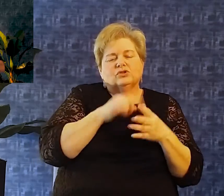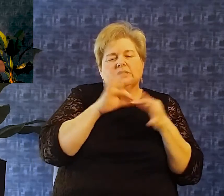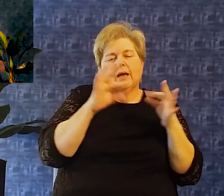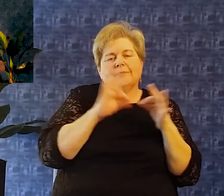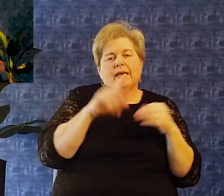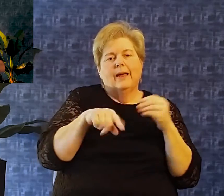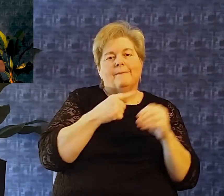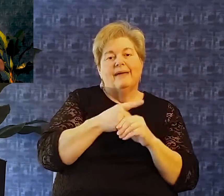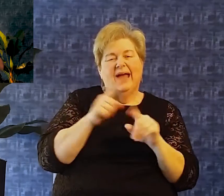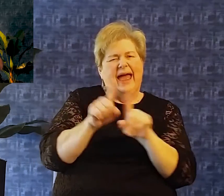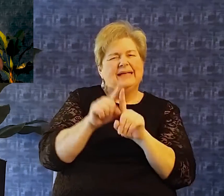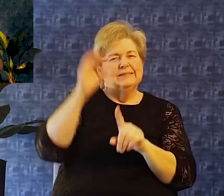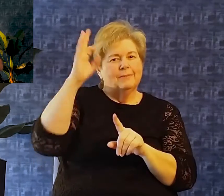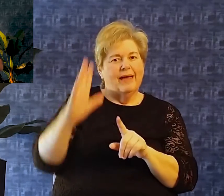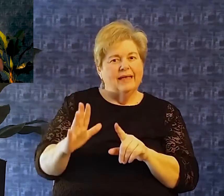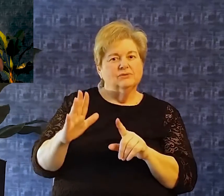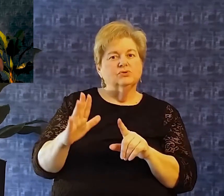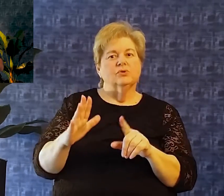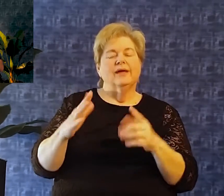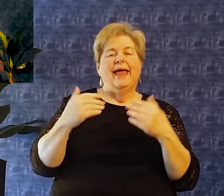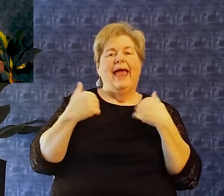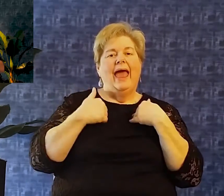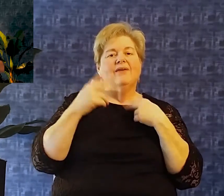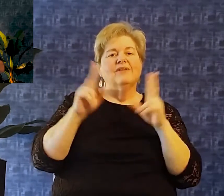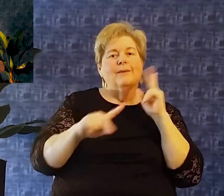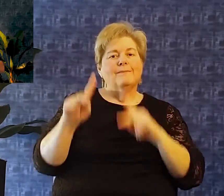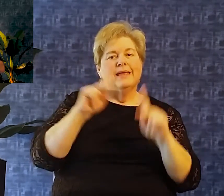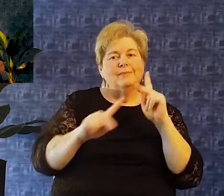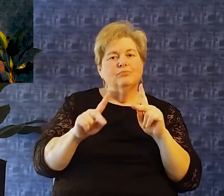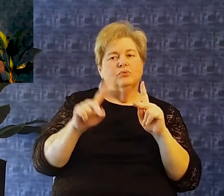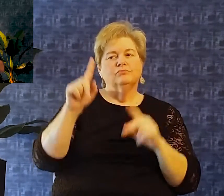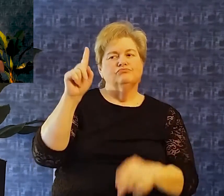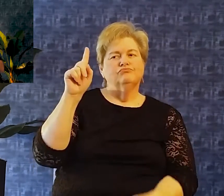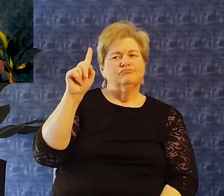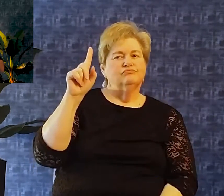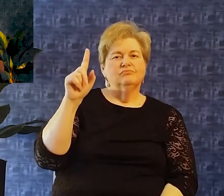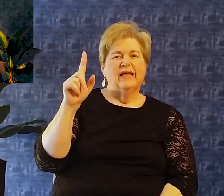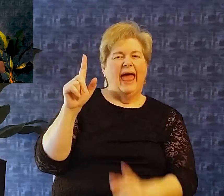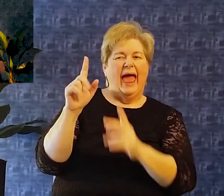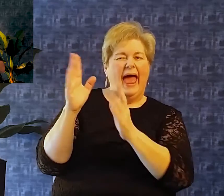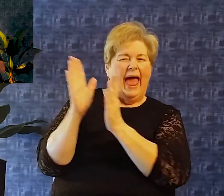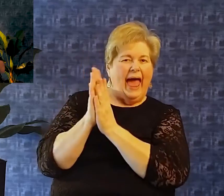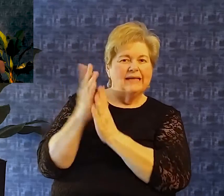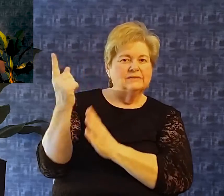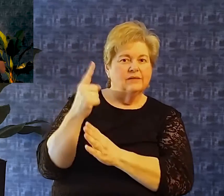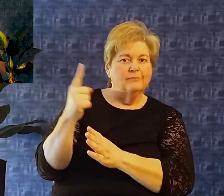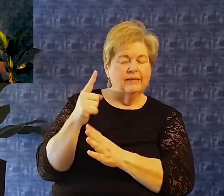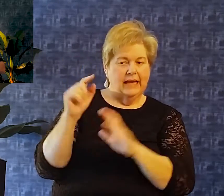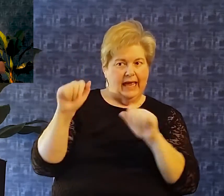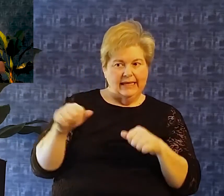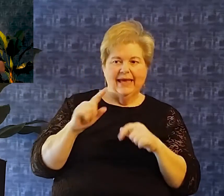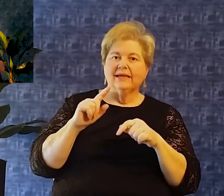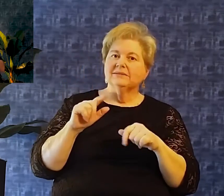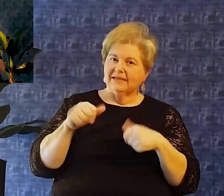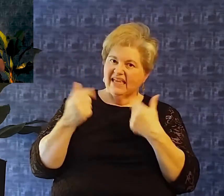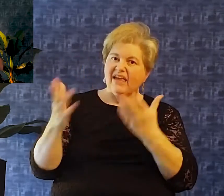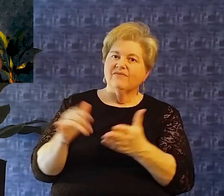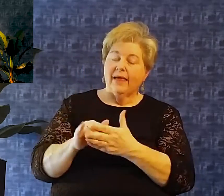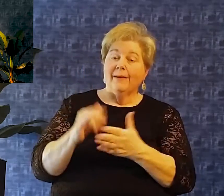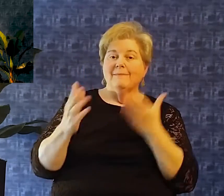ability to grant that request maybe as a parent Sometimes your kids come to you and they make a request and it brings you joy as a